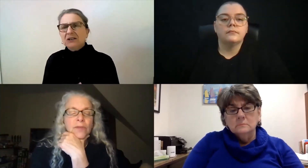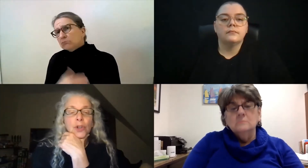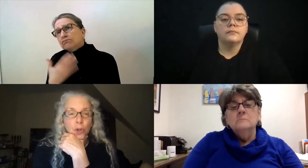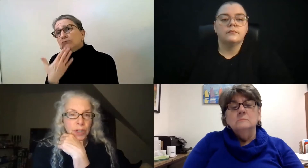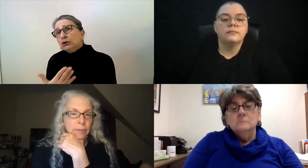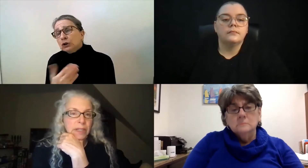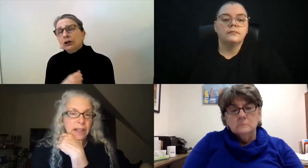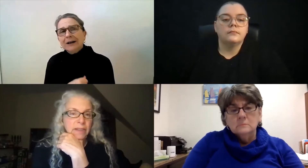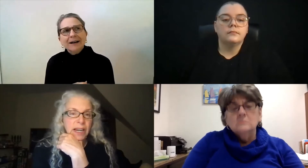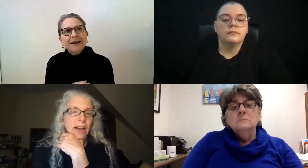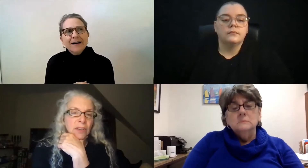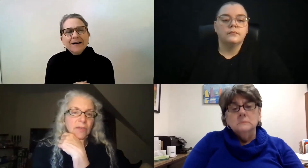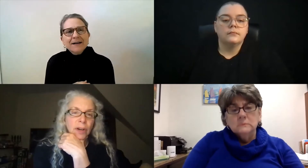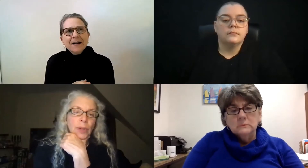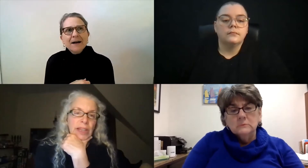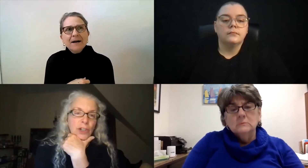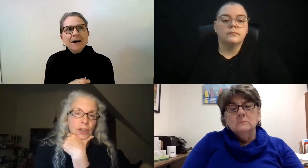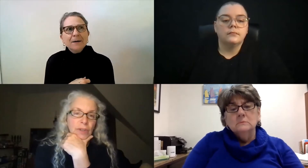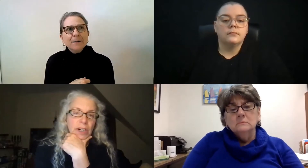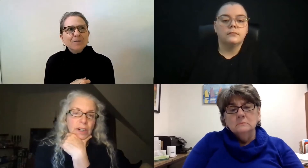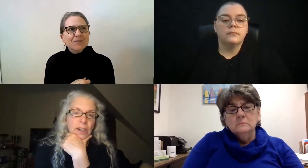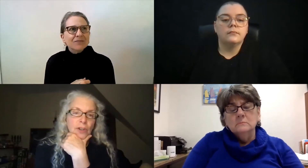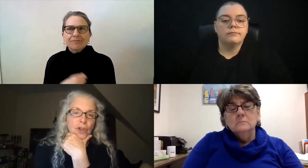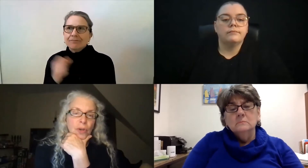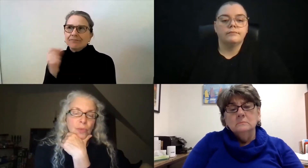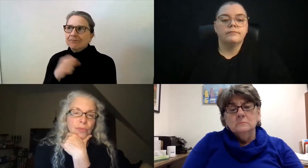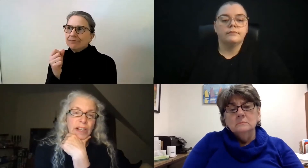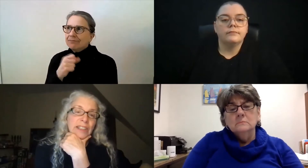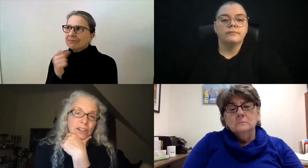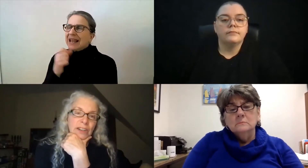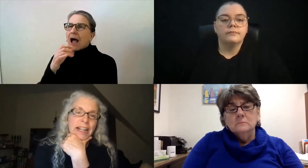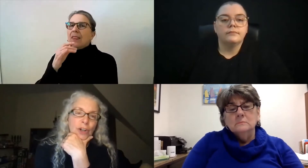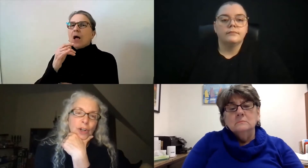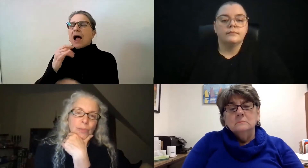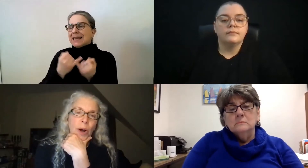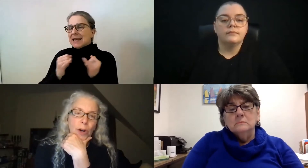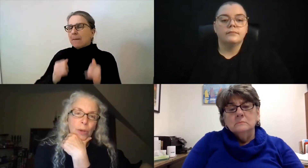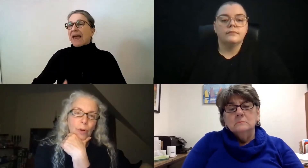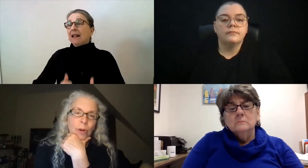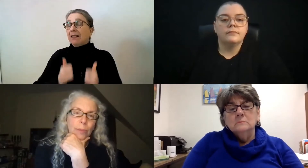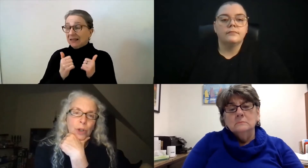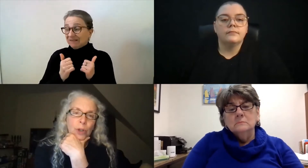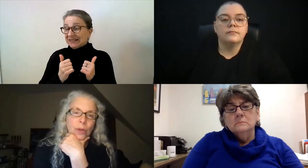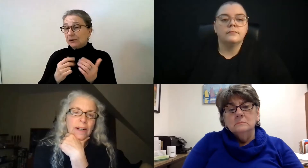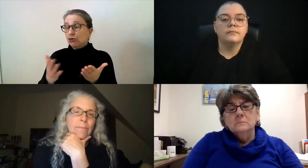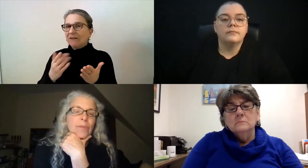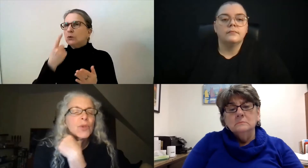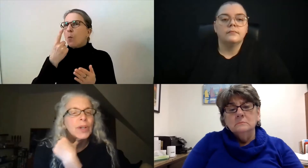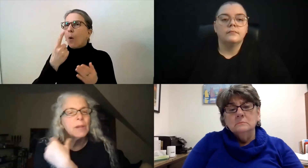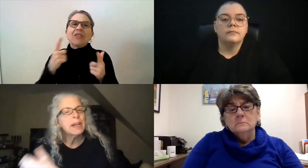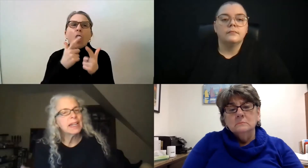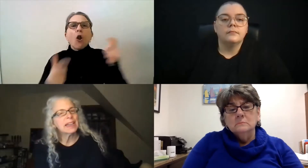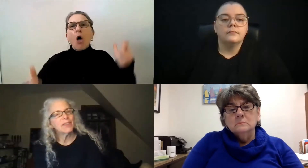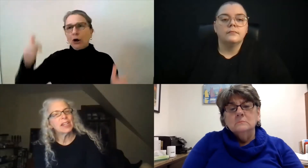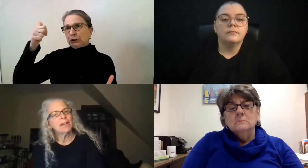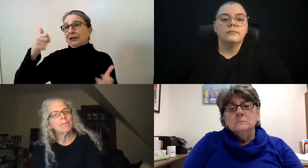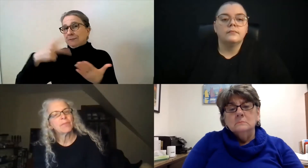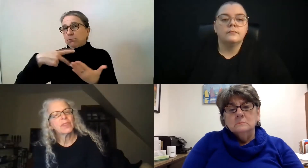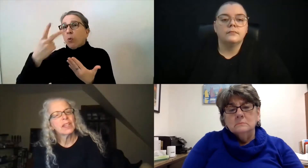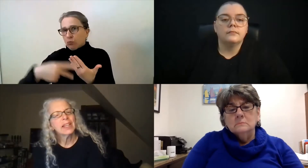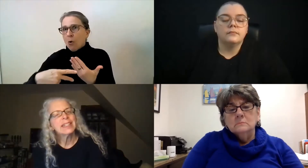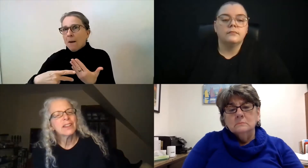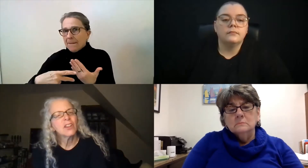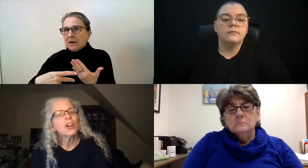ways of enjoying themselves and having fun with the children. So that's a, that's a good part of the program too. So independent living